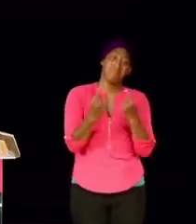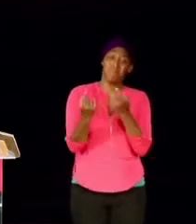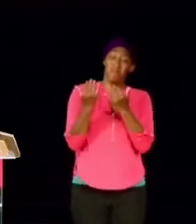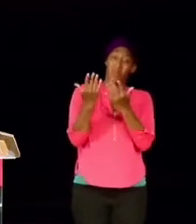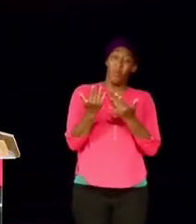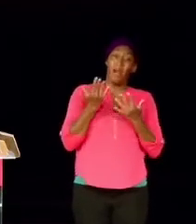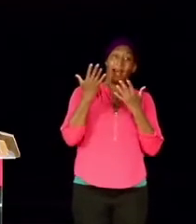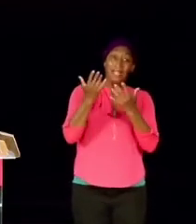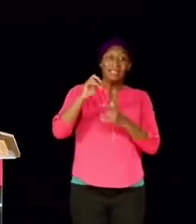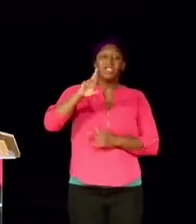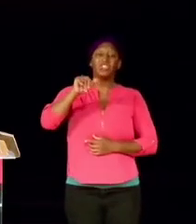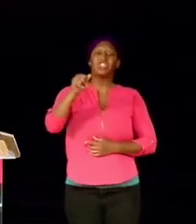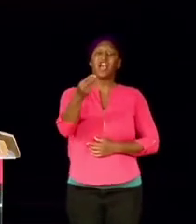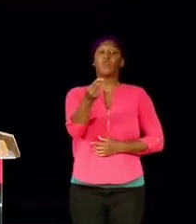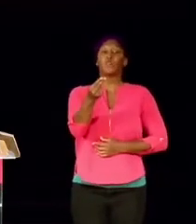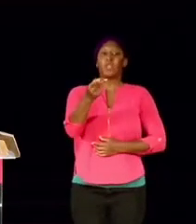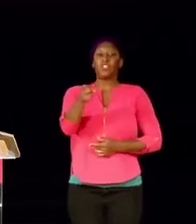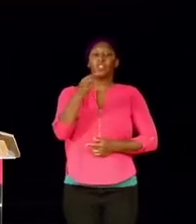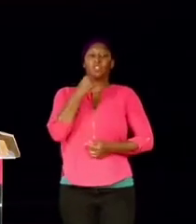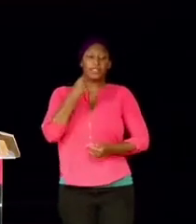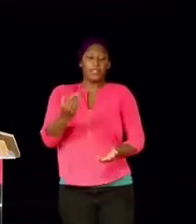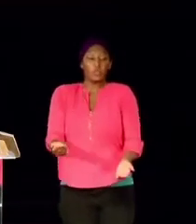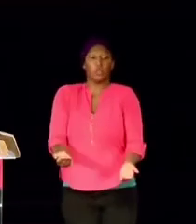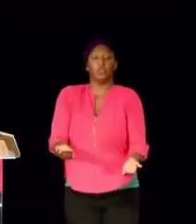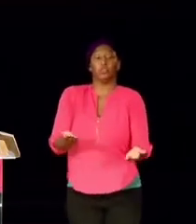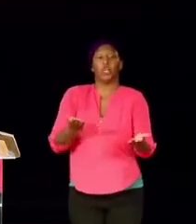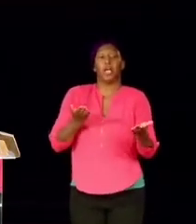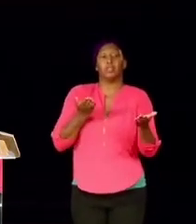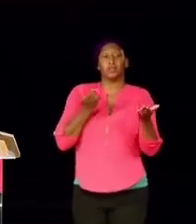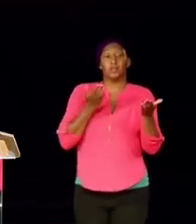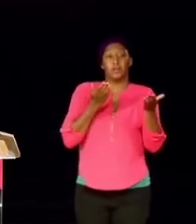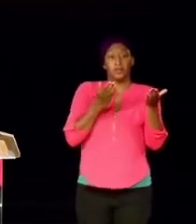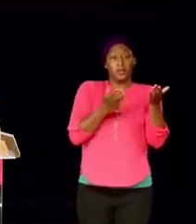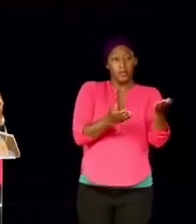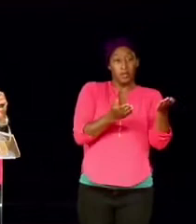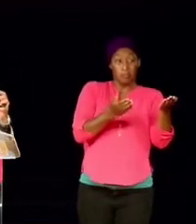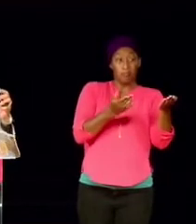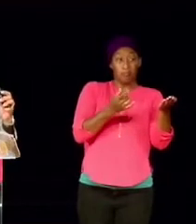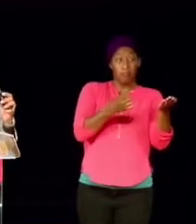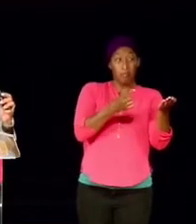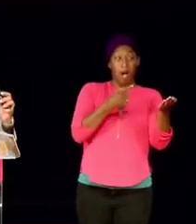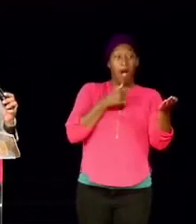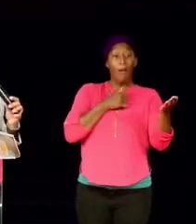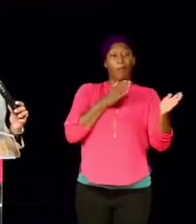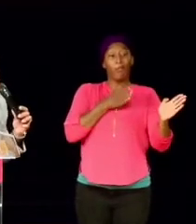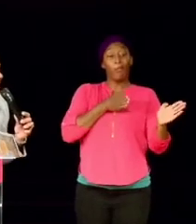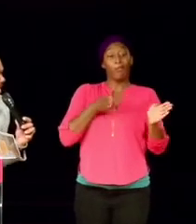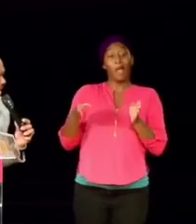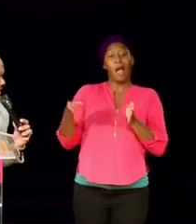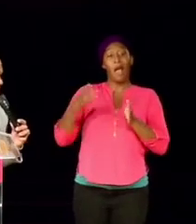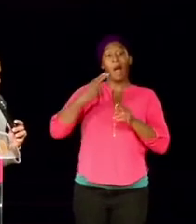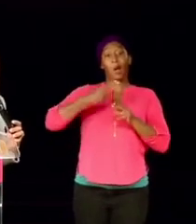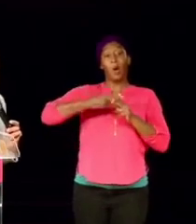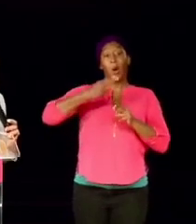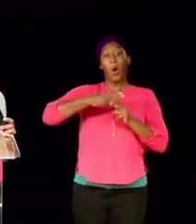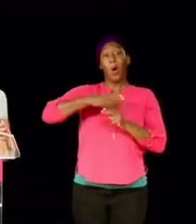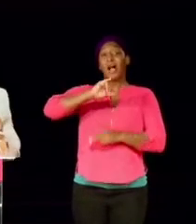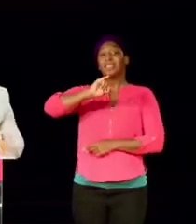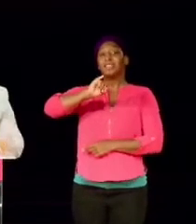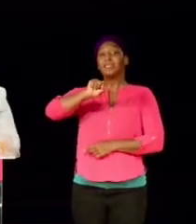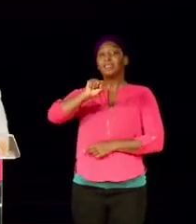Sarah suggested, y'all remember that, a plan called Ishmael.